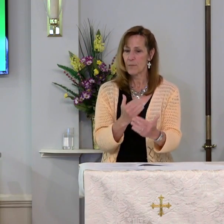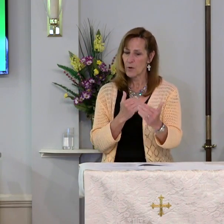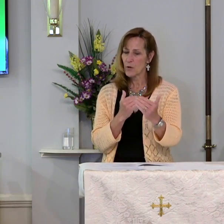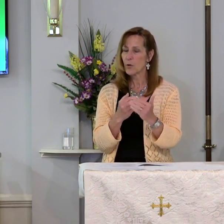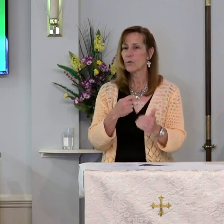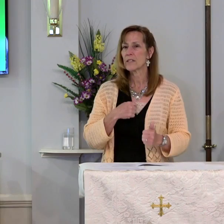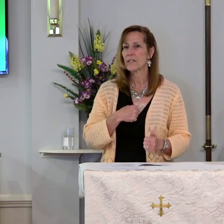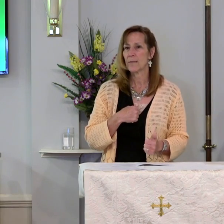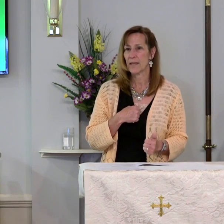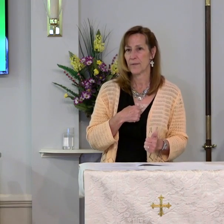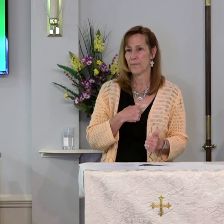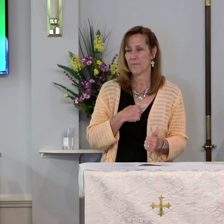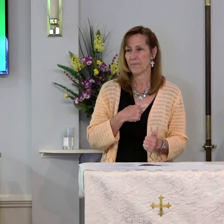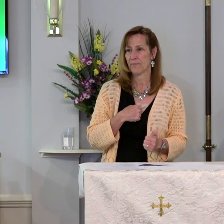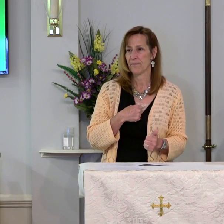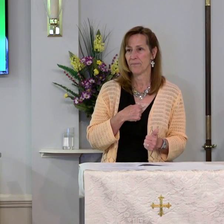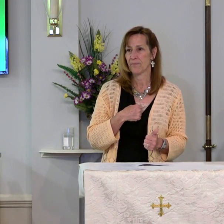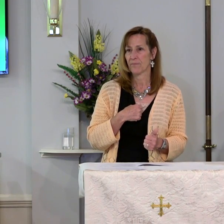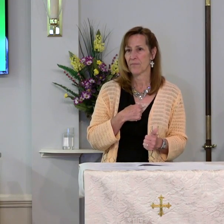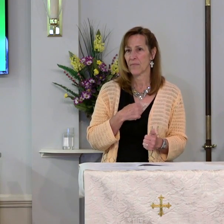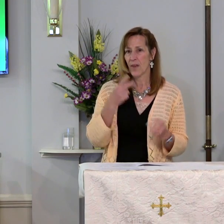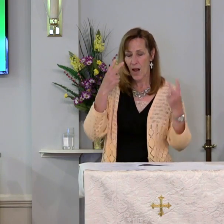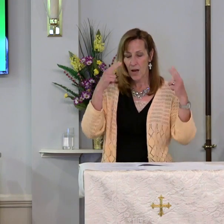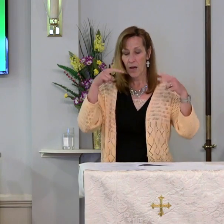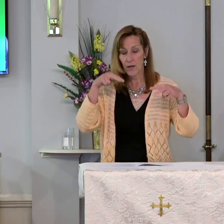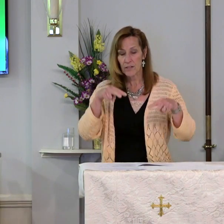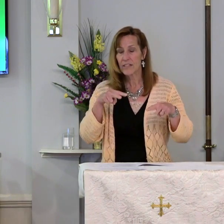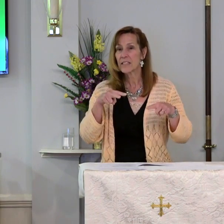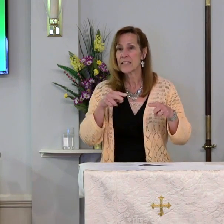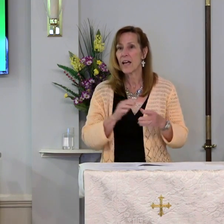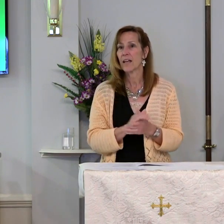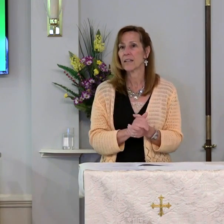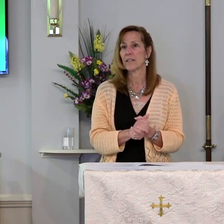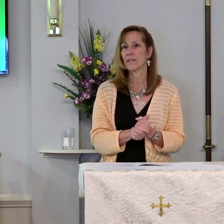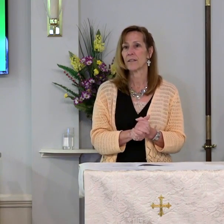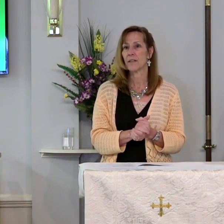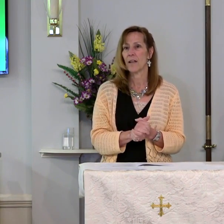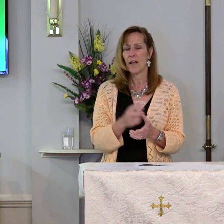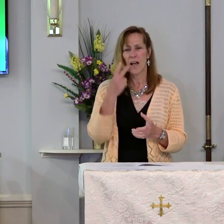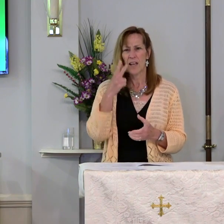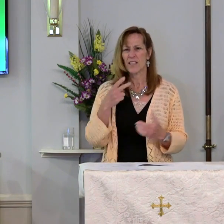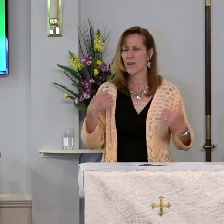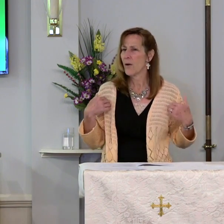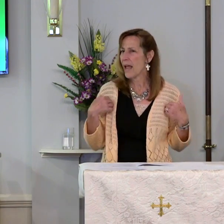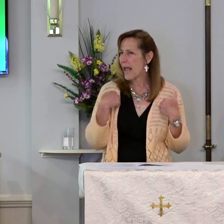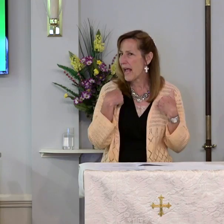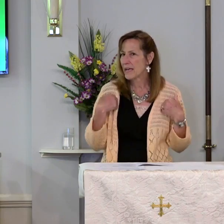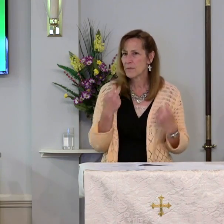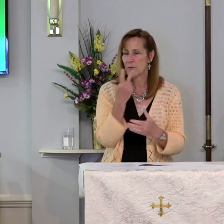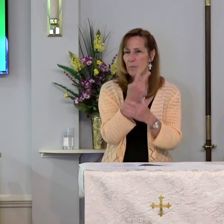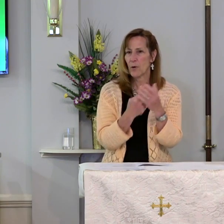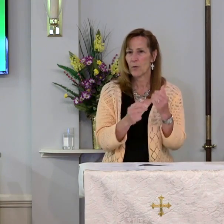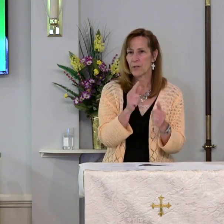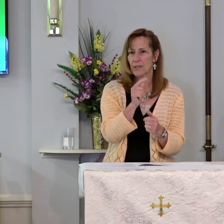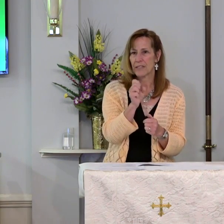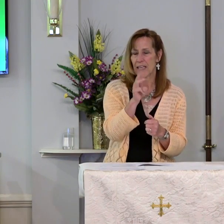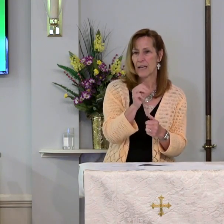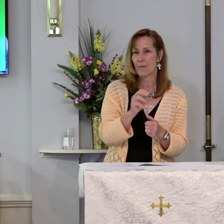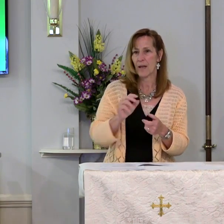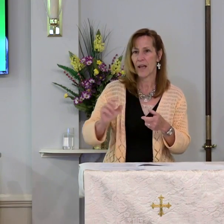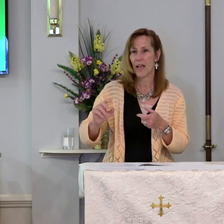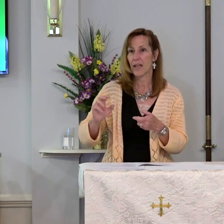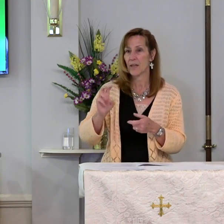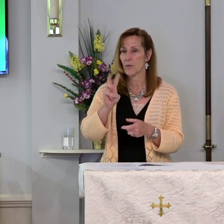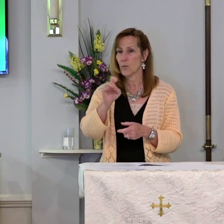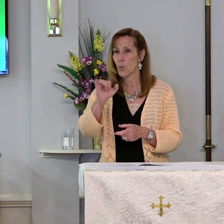close to me. I looked inside it. I saw animals both tame and wild.